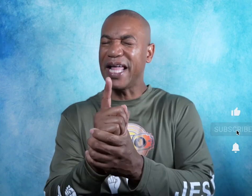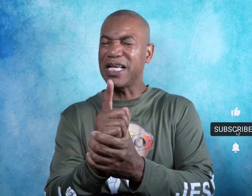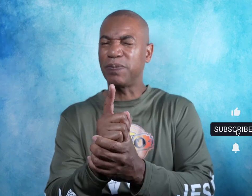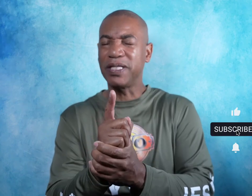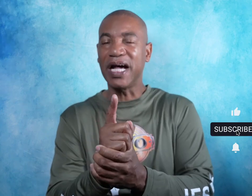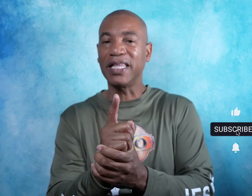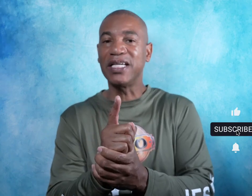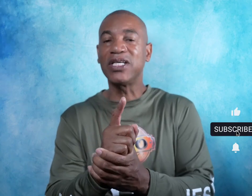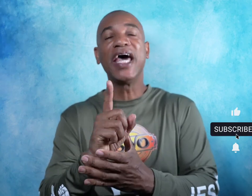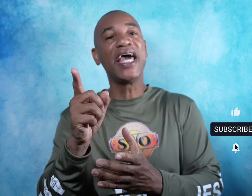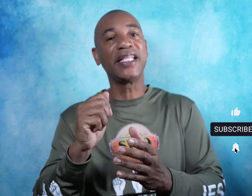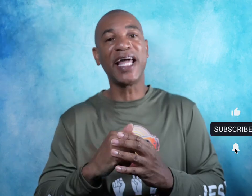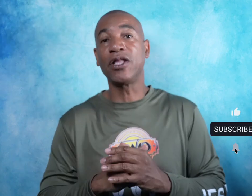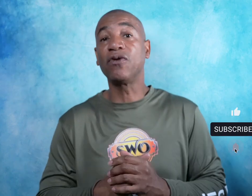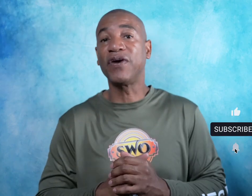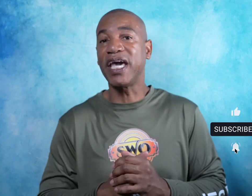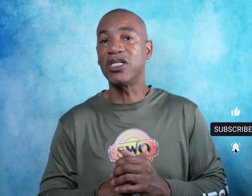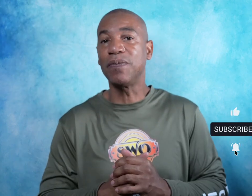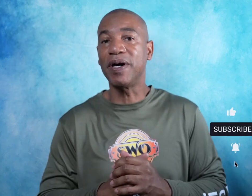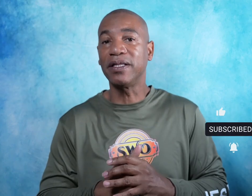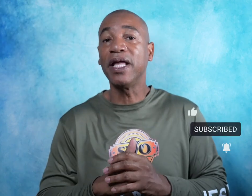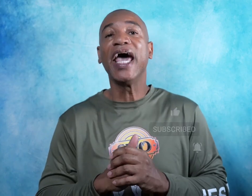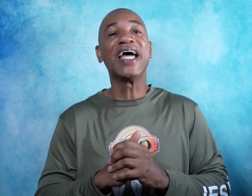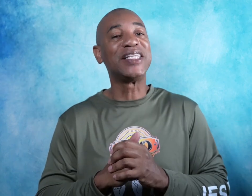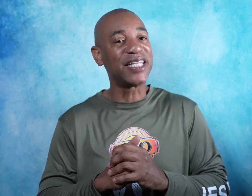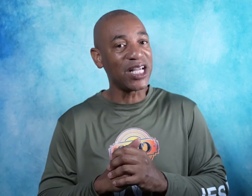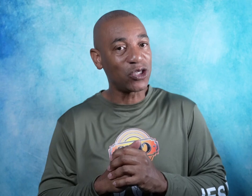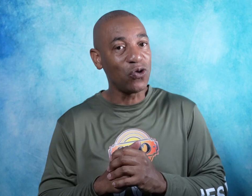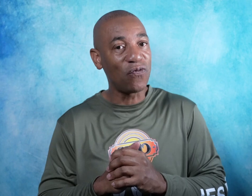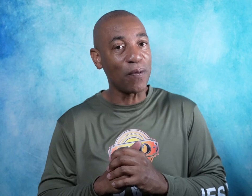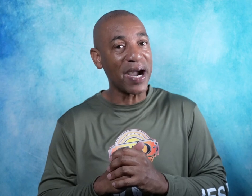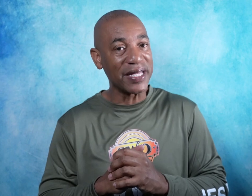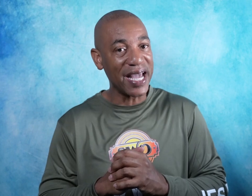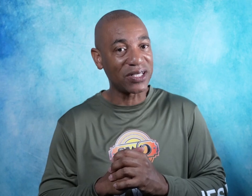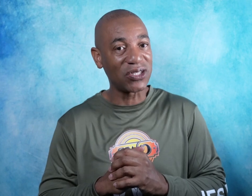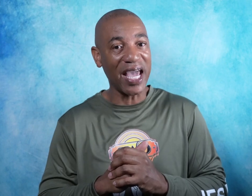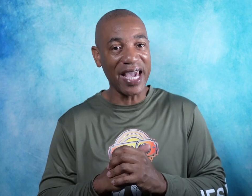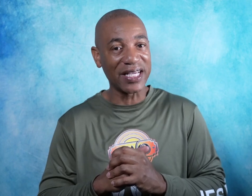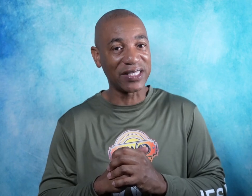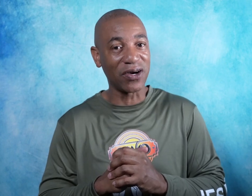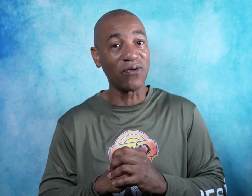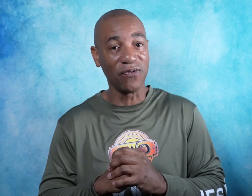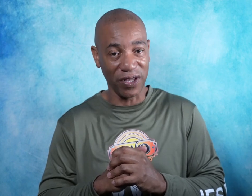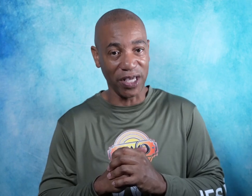last but not least, hit that notification button, and stay tuned for my next ASL video.